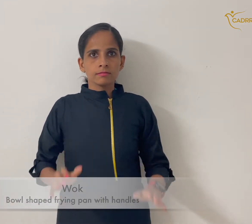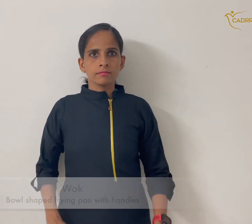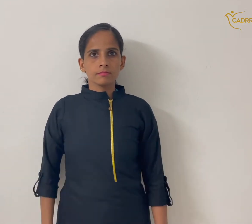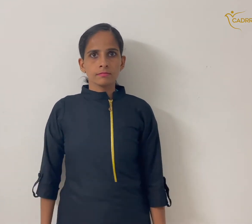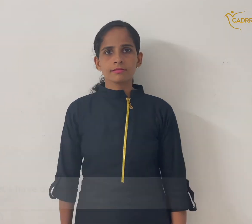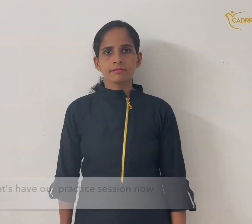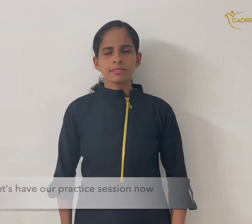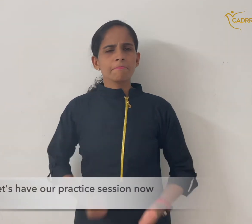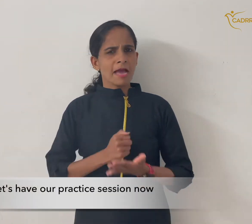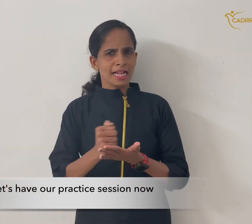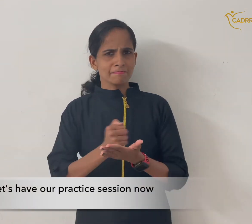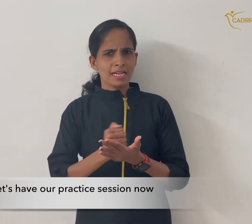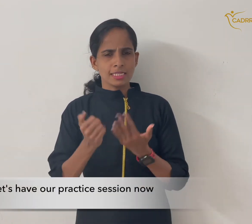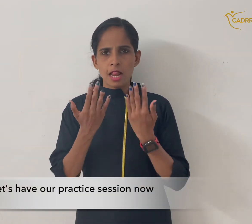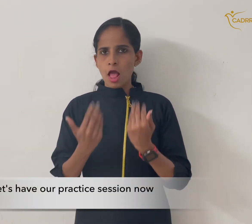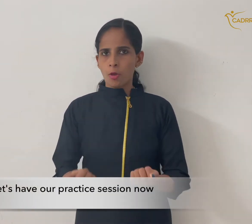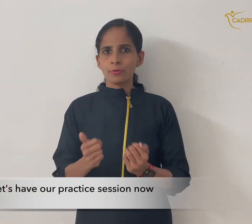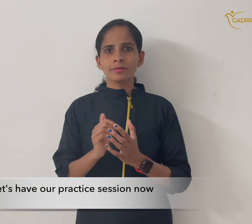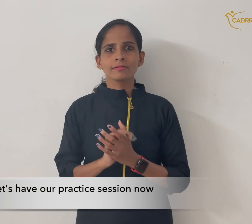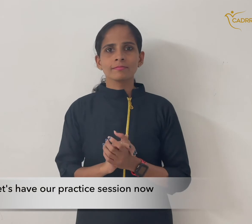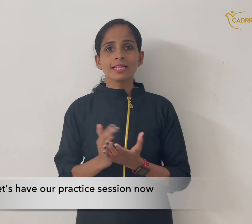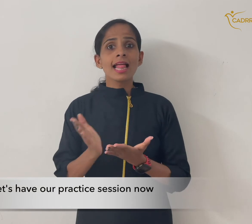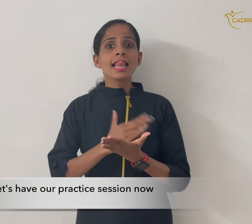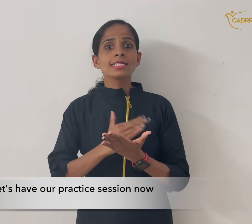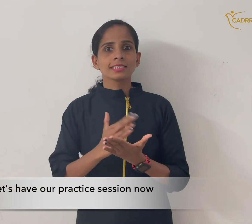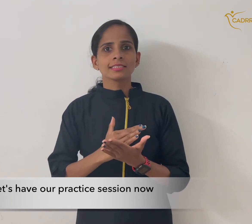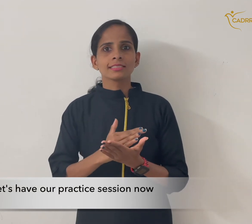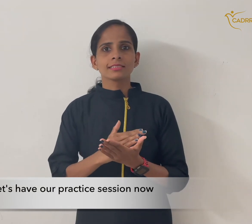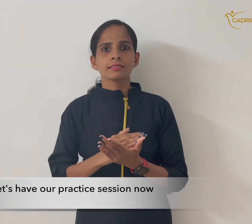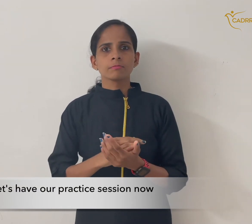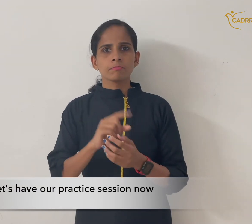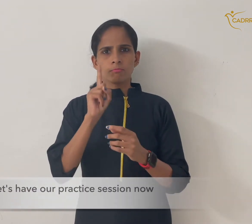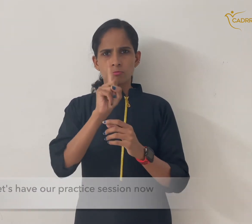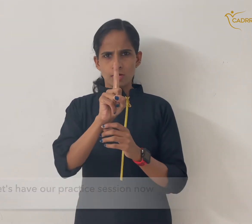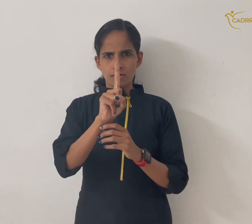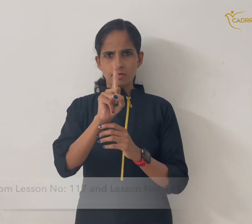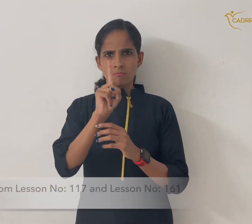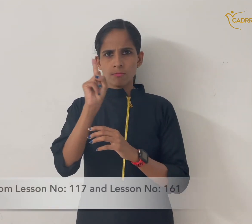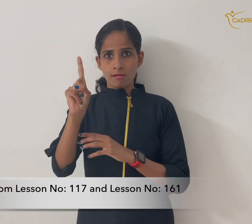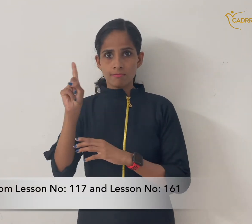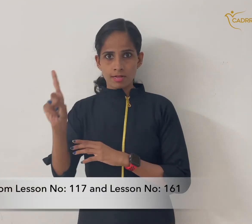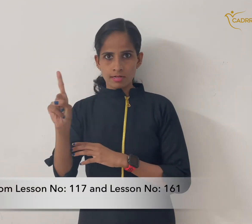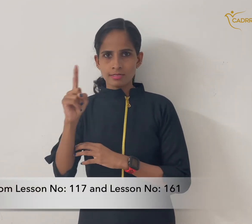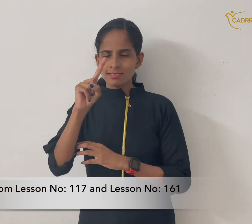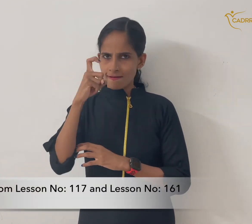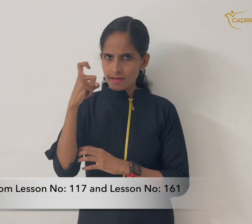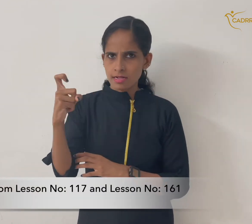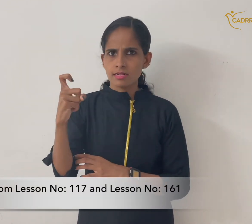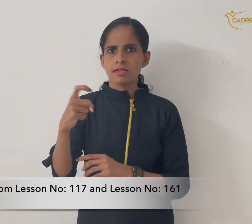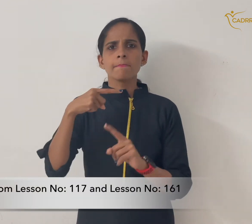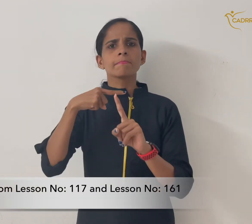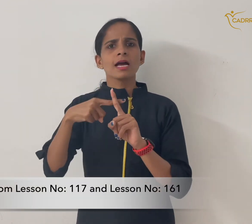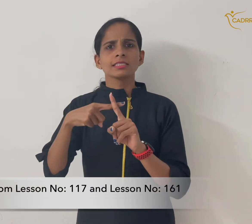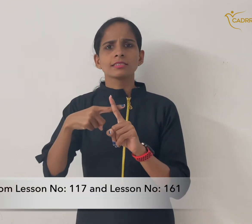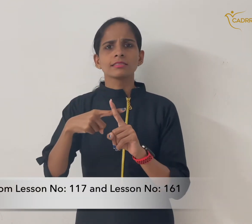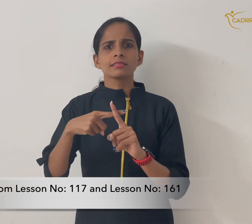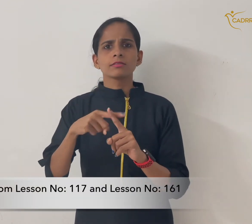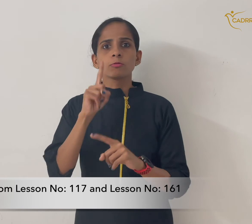Let's have our practice session now. Signs from lesson 117 and lesson